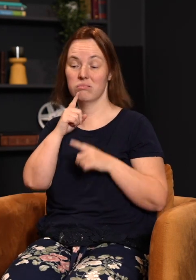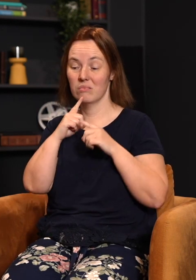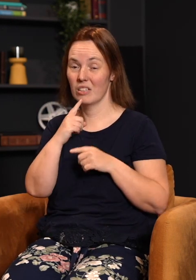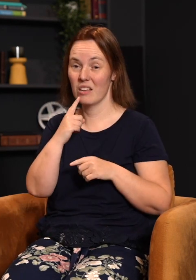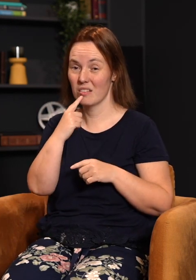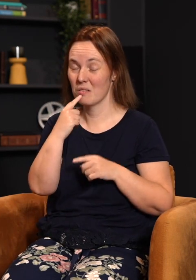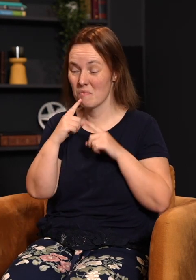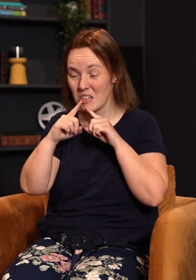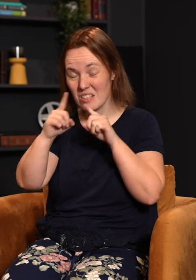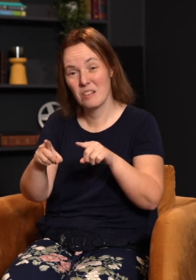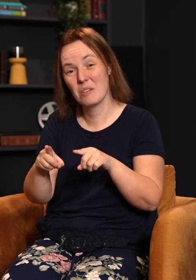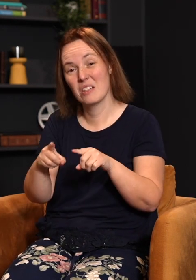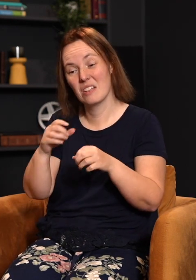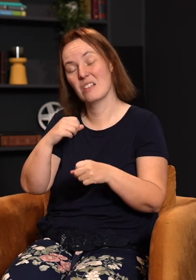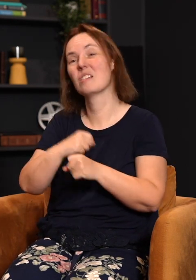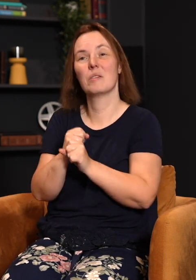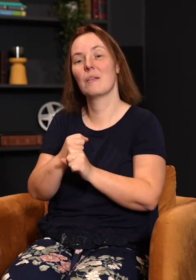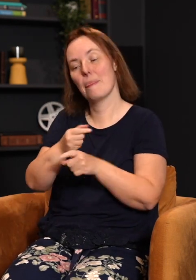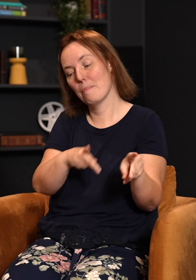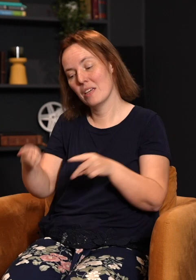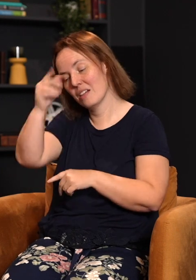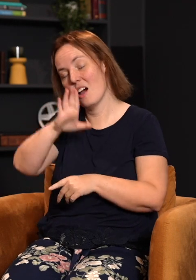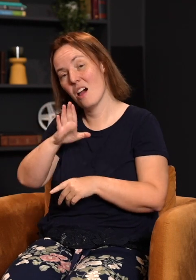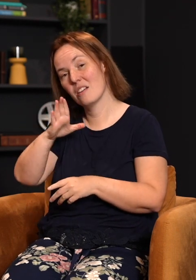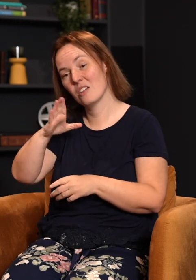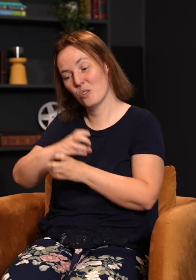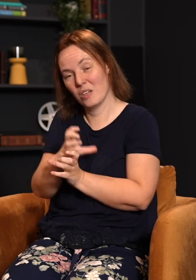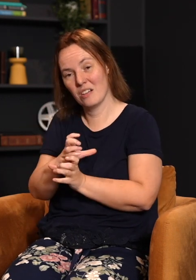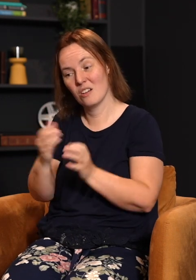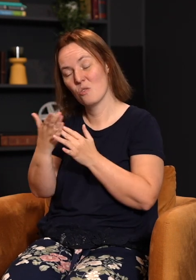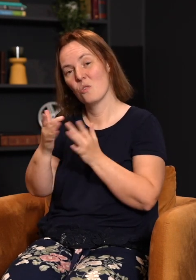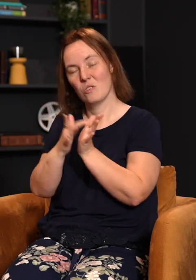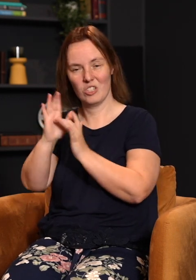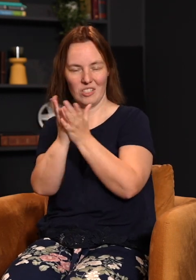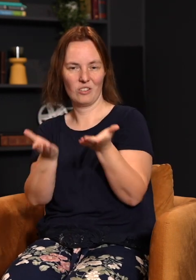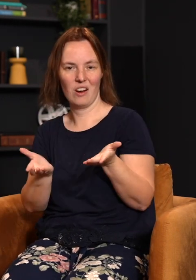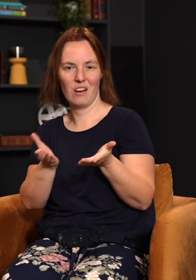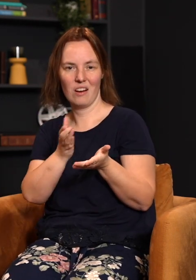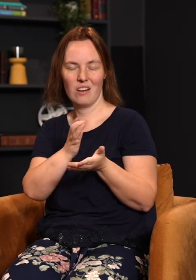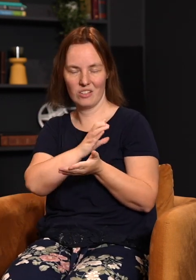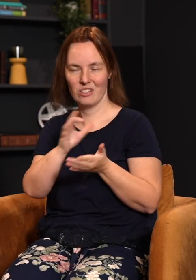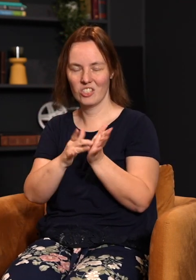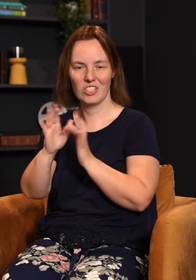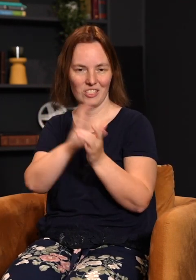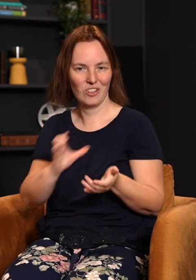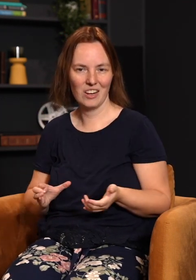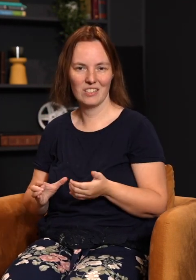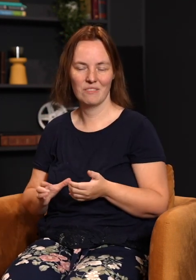why I know this. The plan that God devised for our salvation through Jesus Christ is a plan that no human being